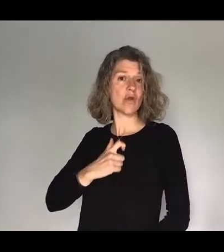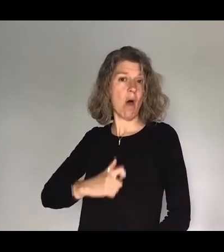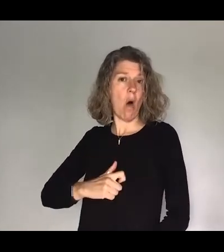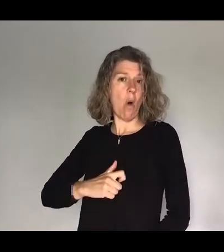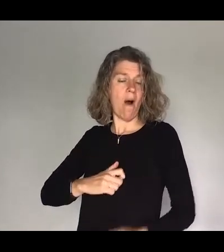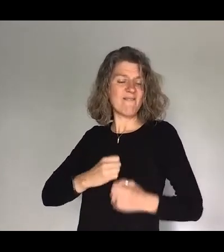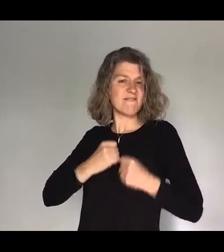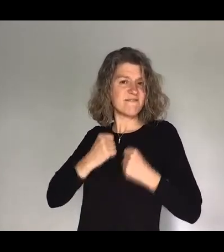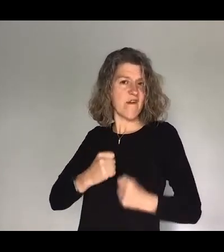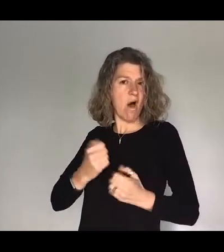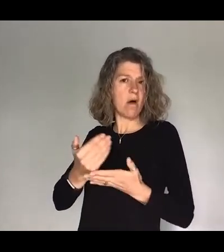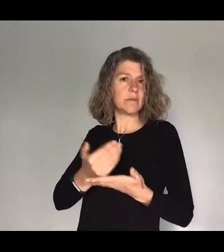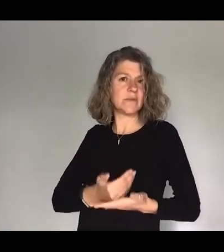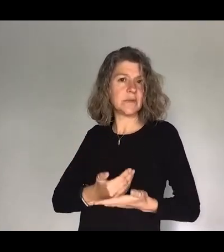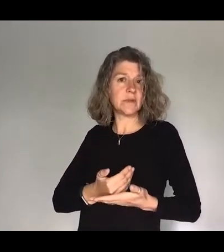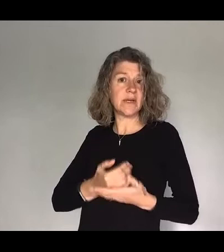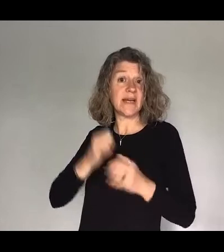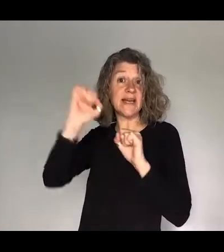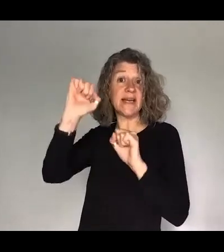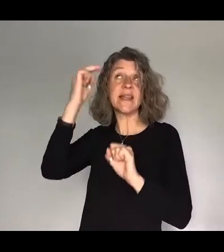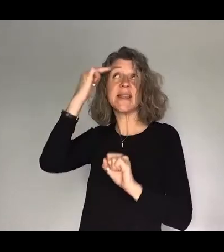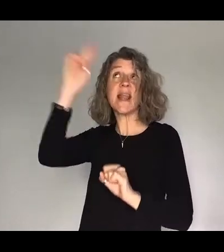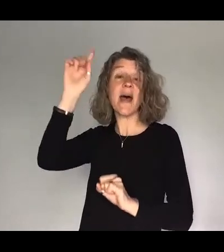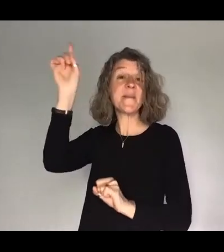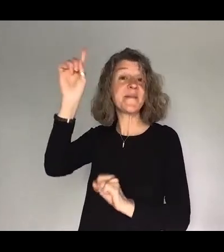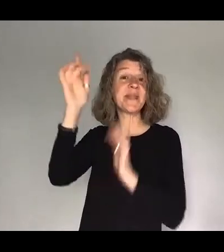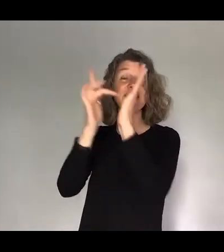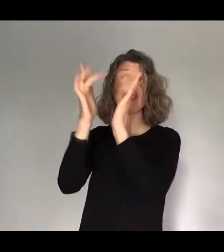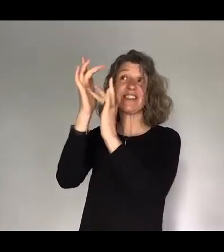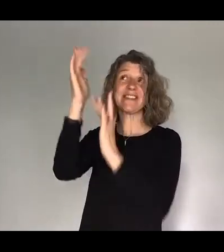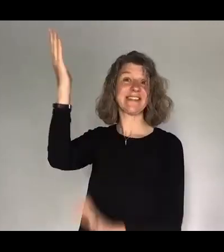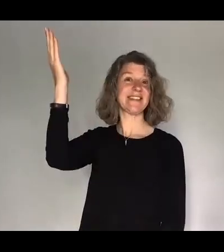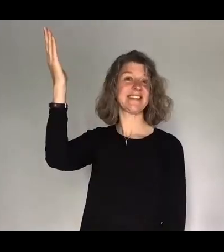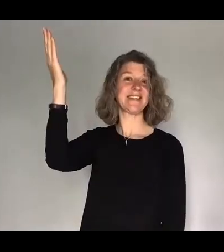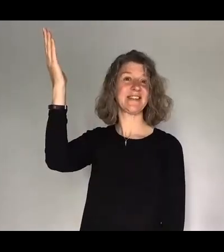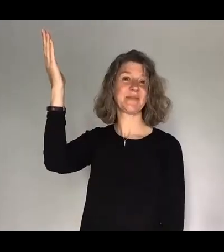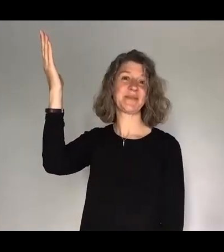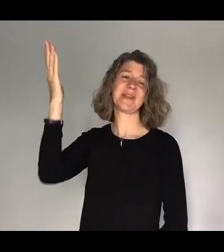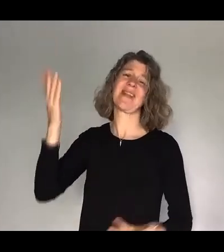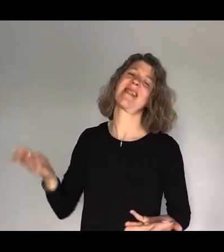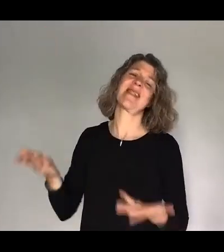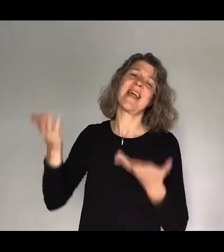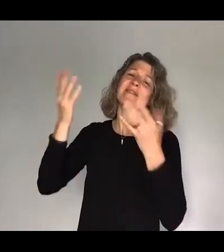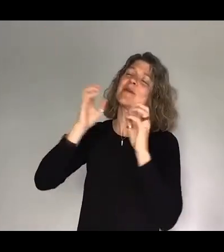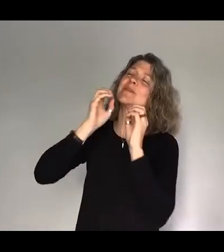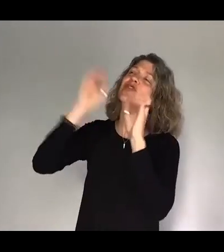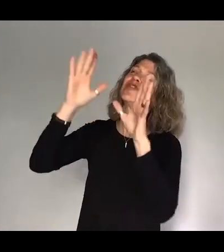and his name is Jesus why do we lift up a shout of praise to the name of